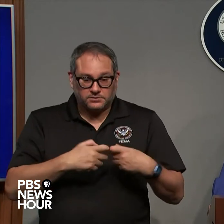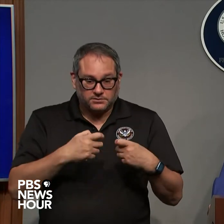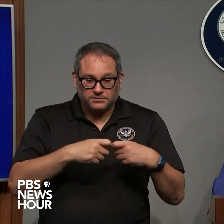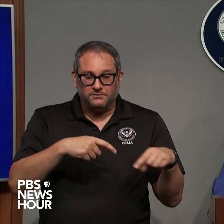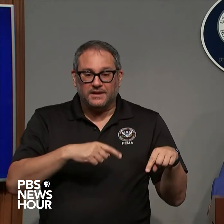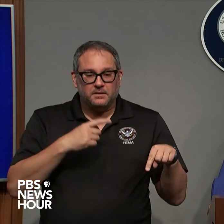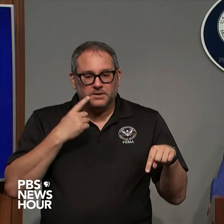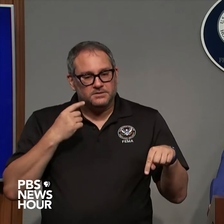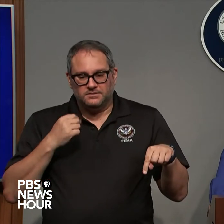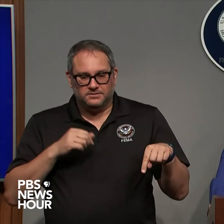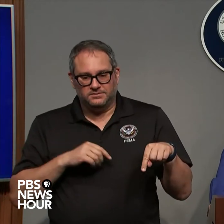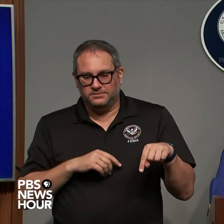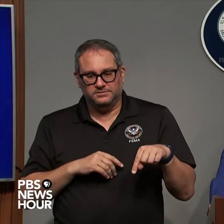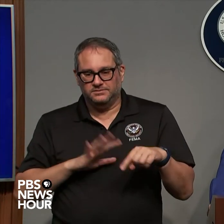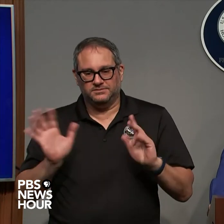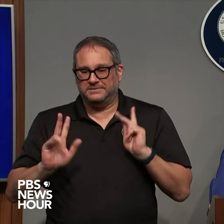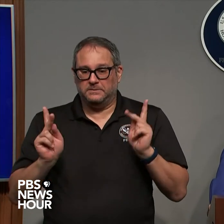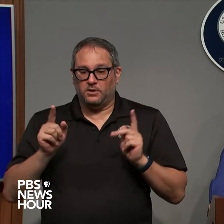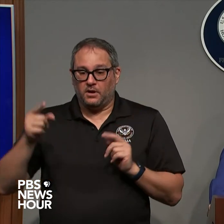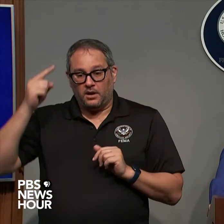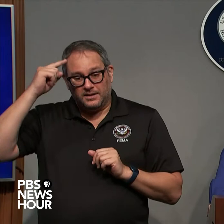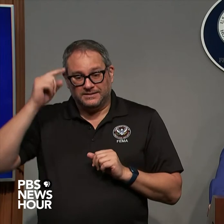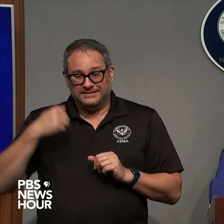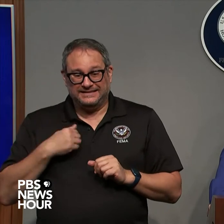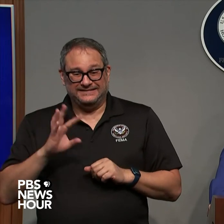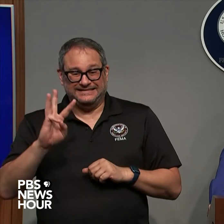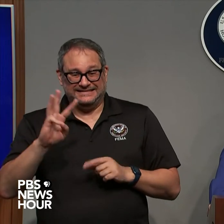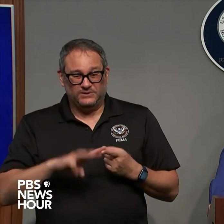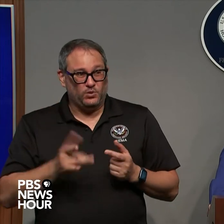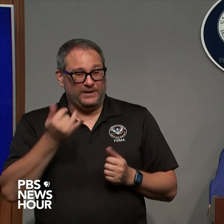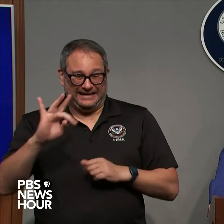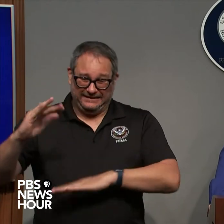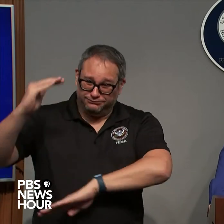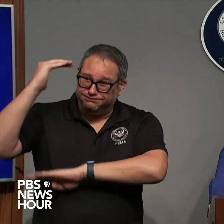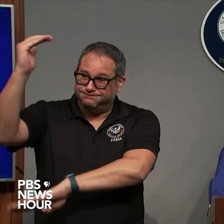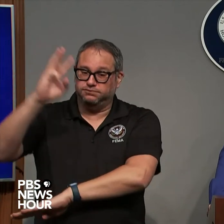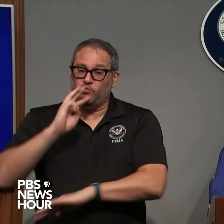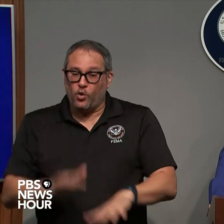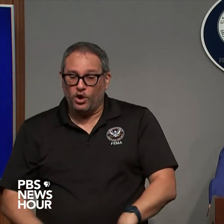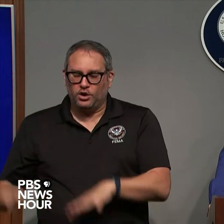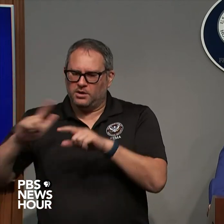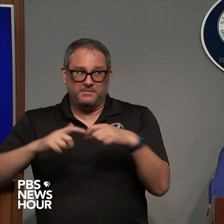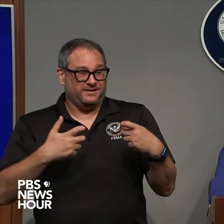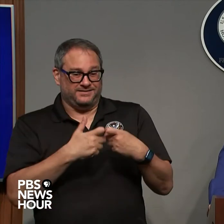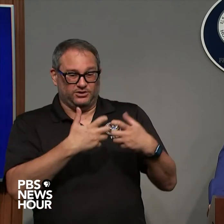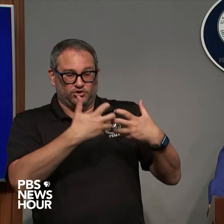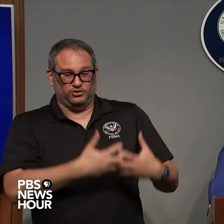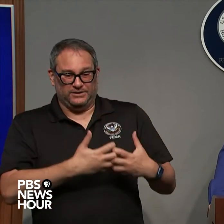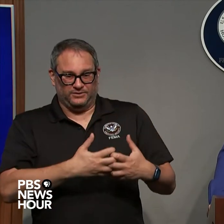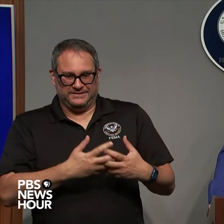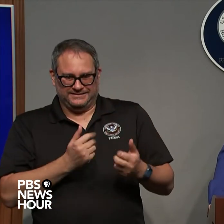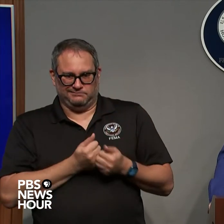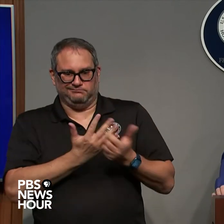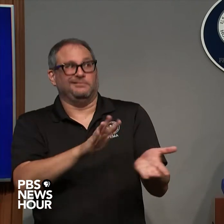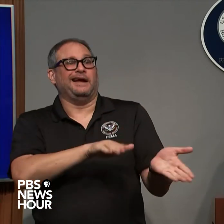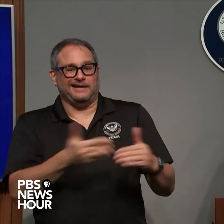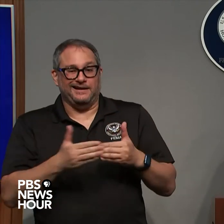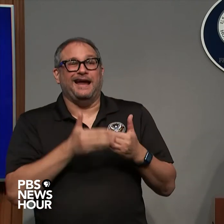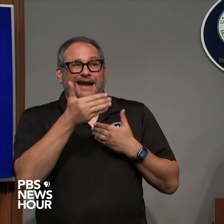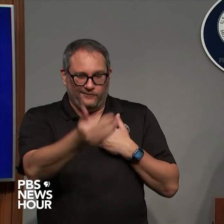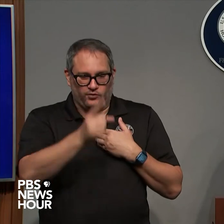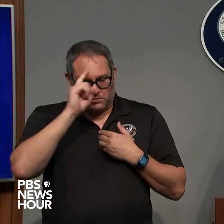surge of 16 to 18 feet so i'm just urging everyone please follow those instructions and and really be careful um after the fact so